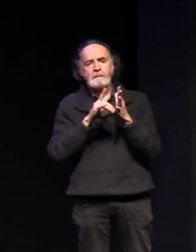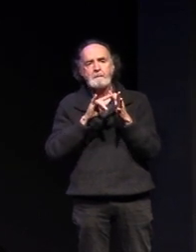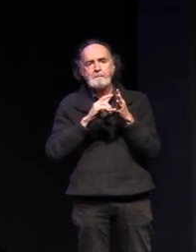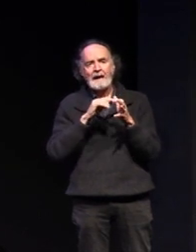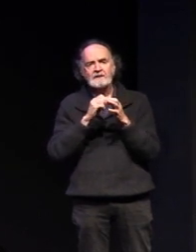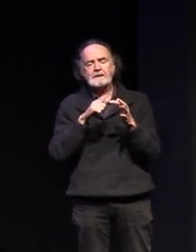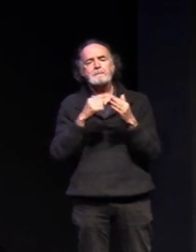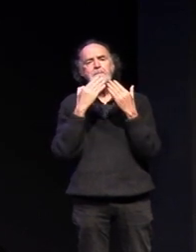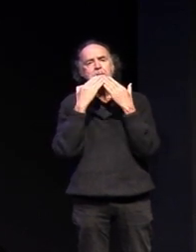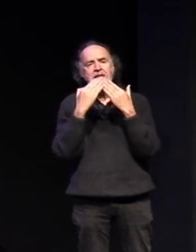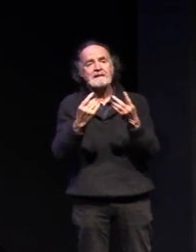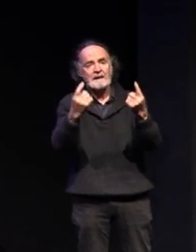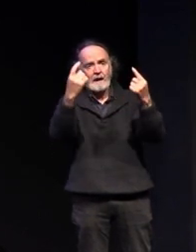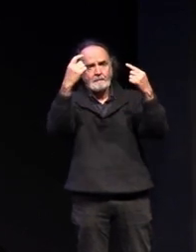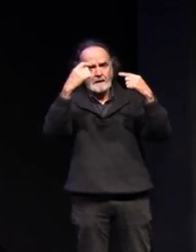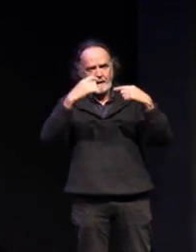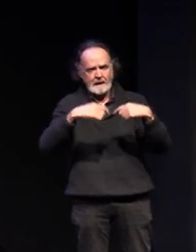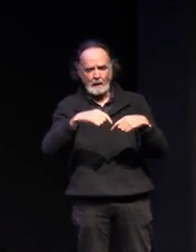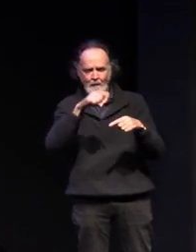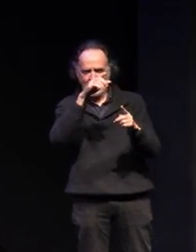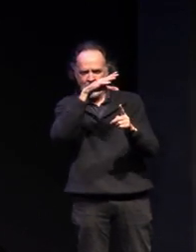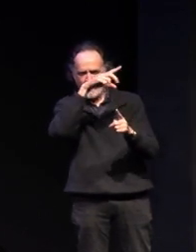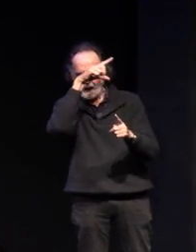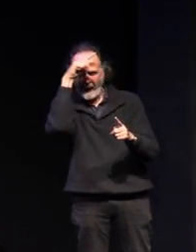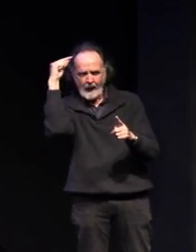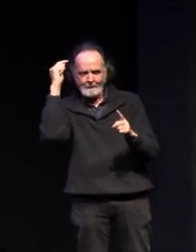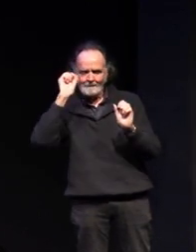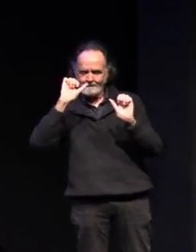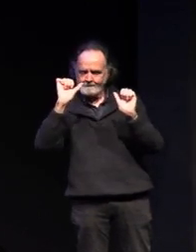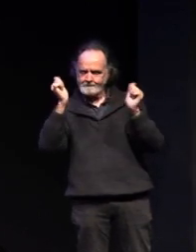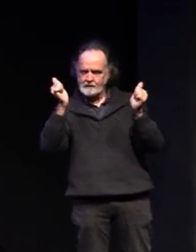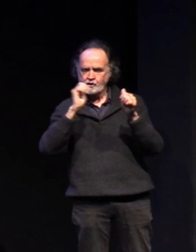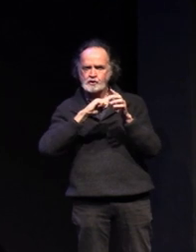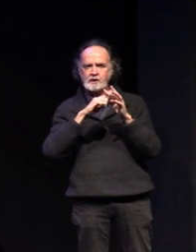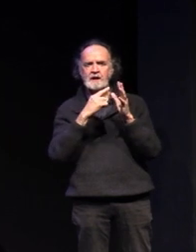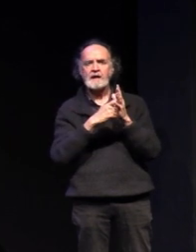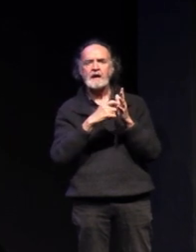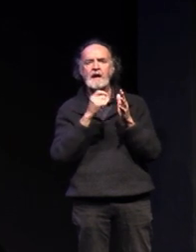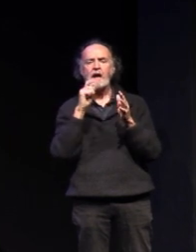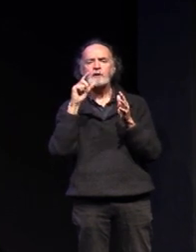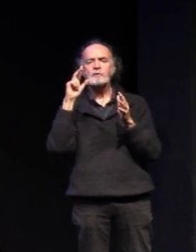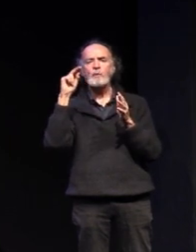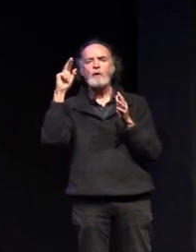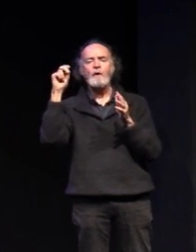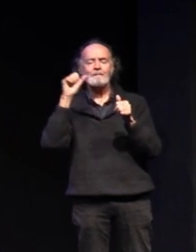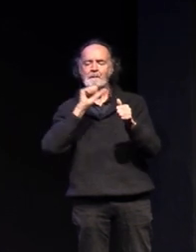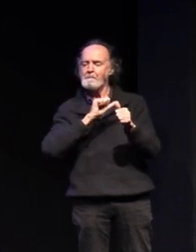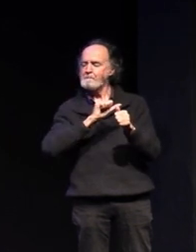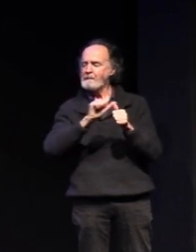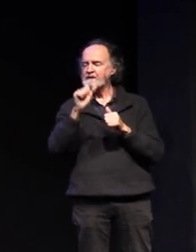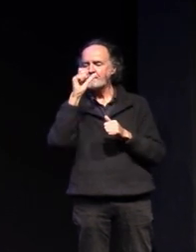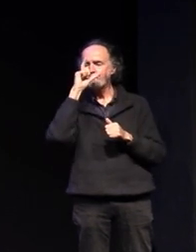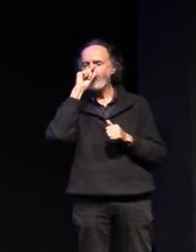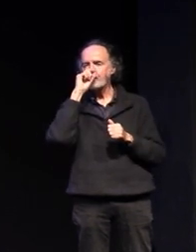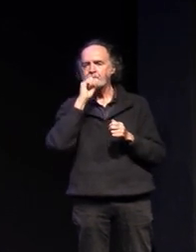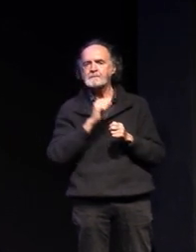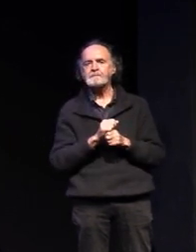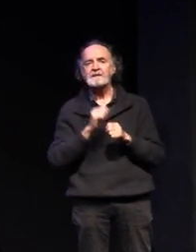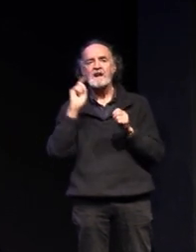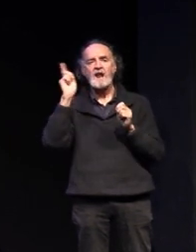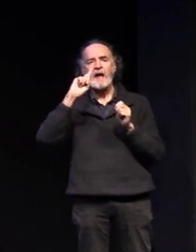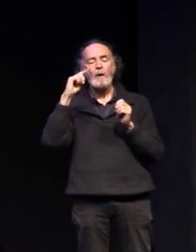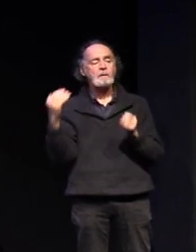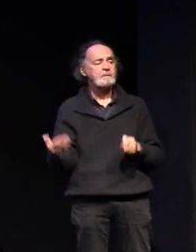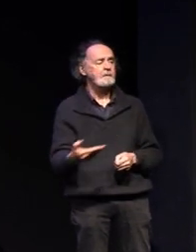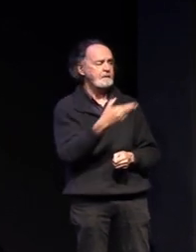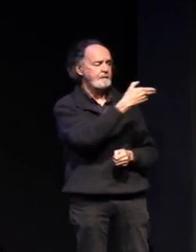the intention of completing and completing to the very very best of your ability so what i'm going to do now is to hand